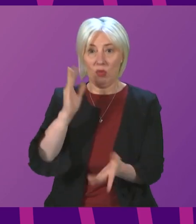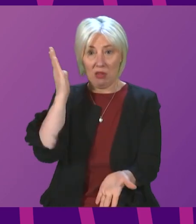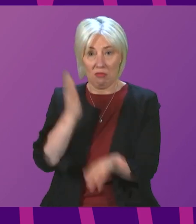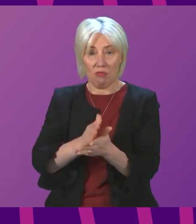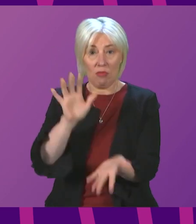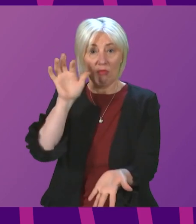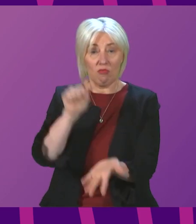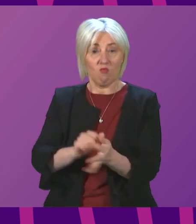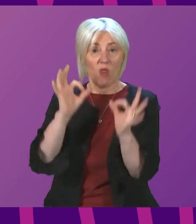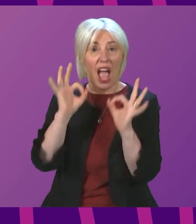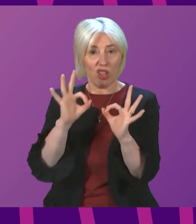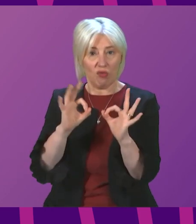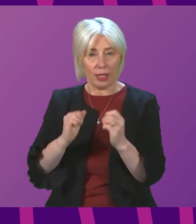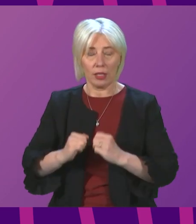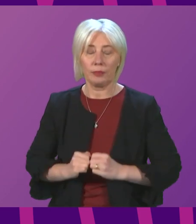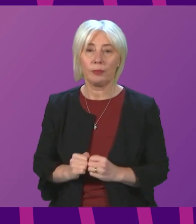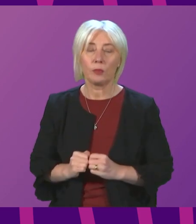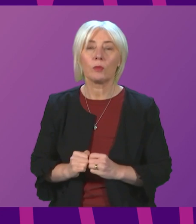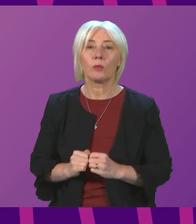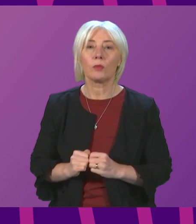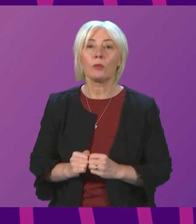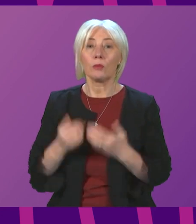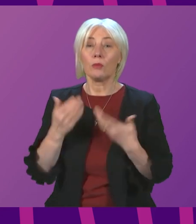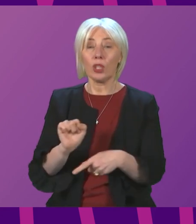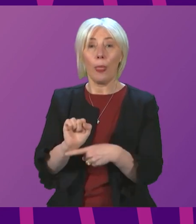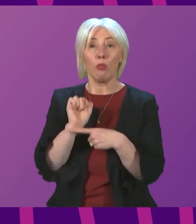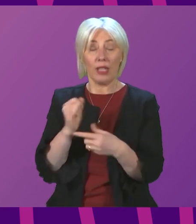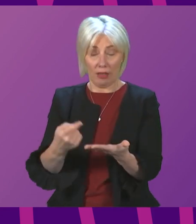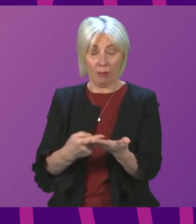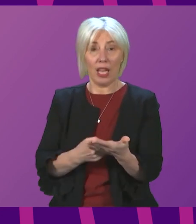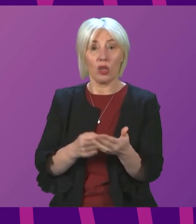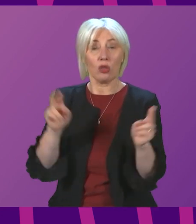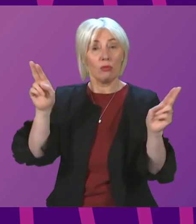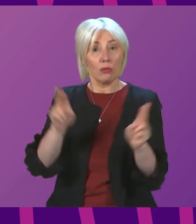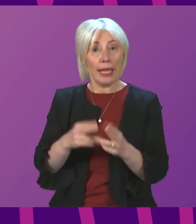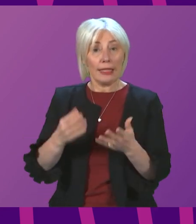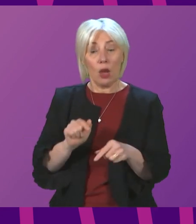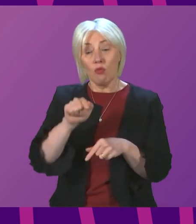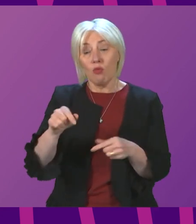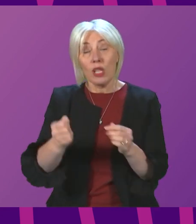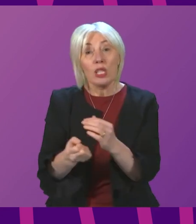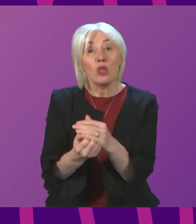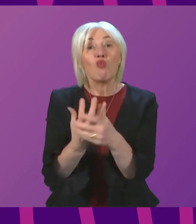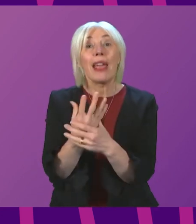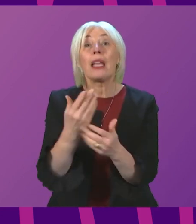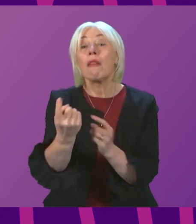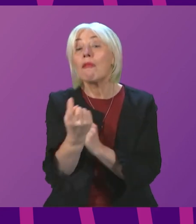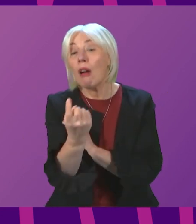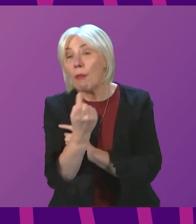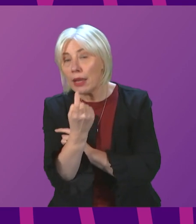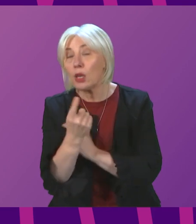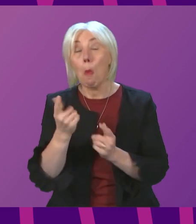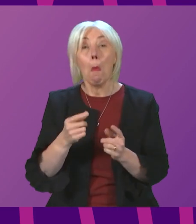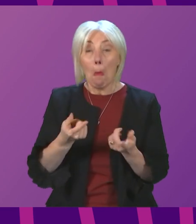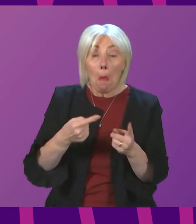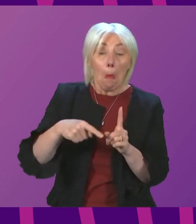Members, at this stage, as protective measures ease and we head into spring, there are very good grounds to be